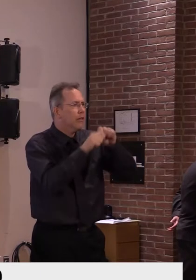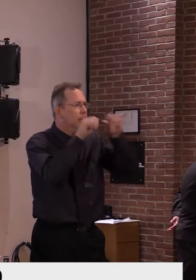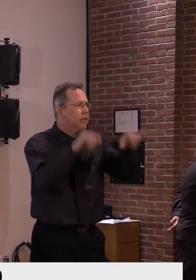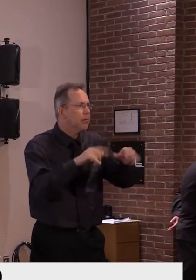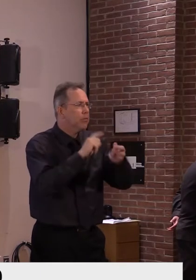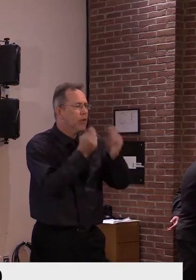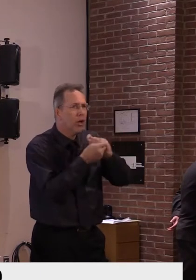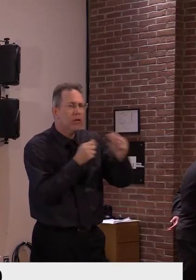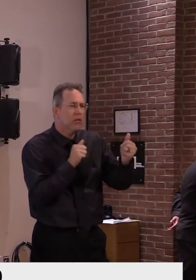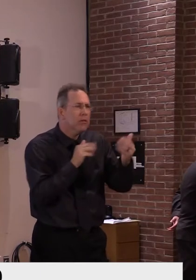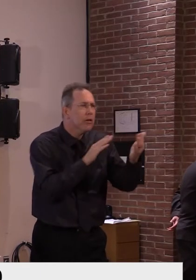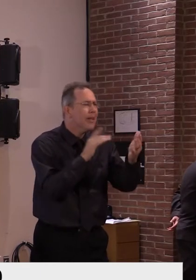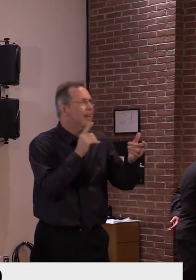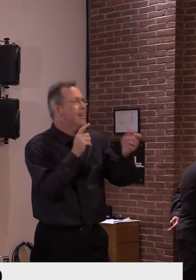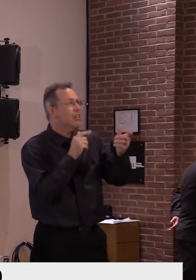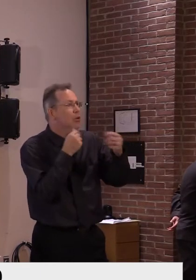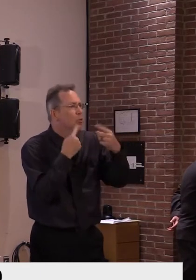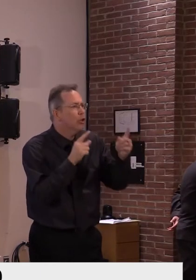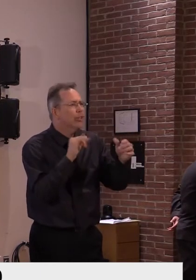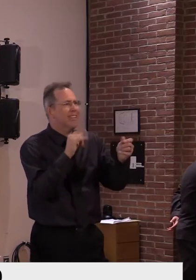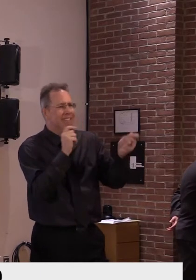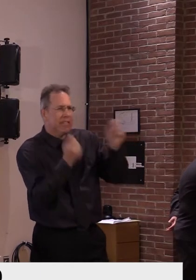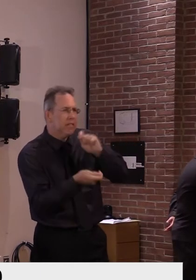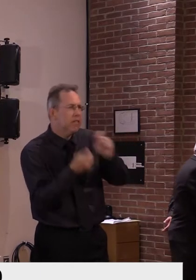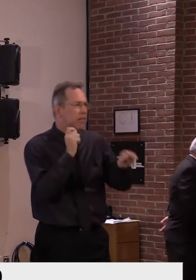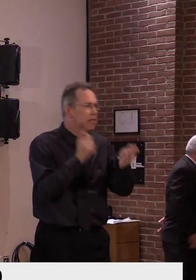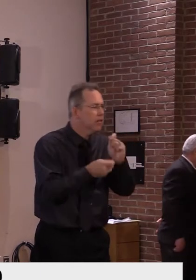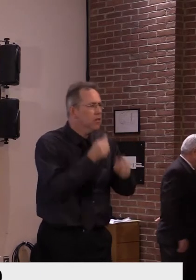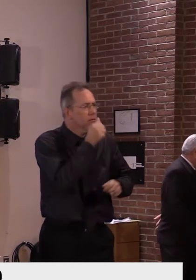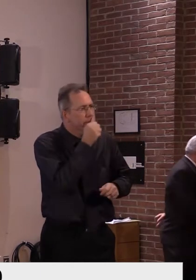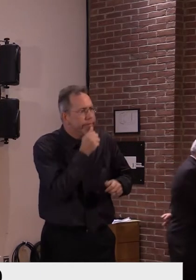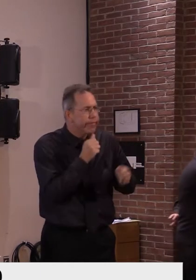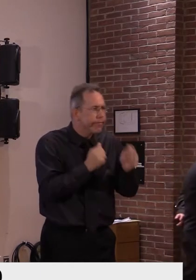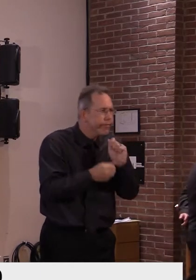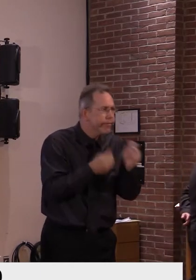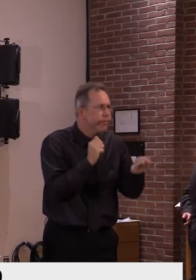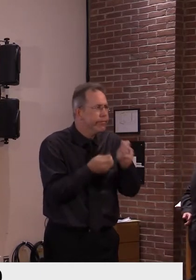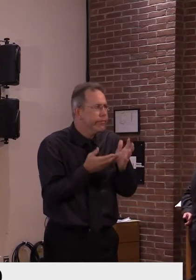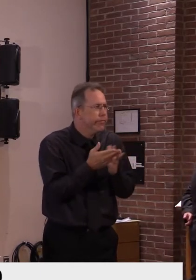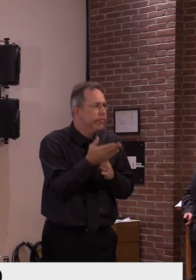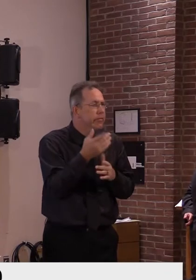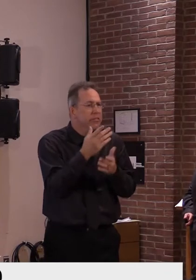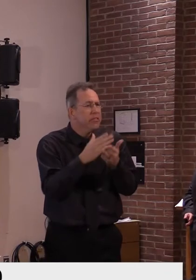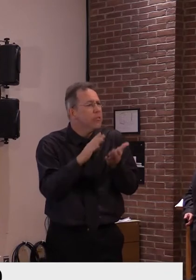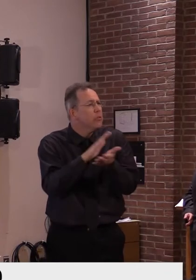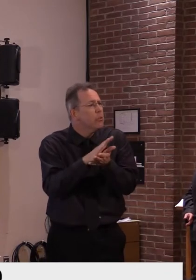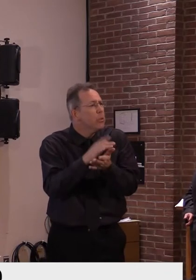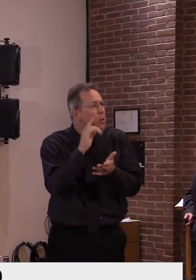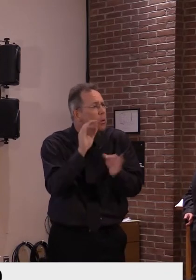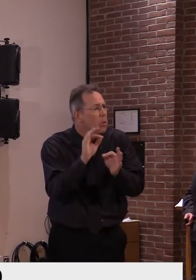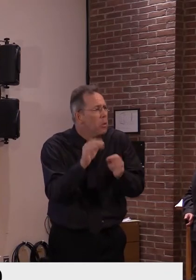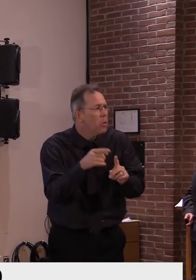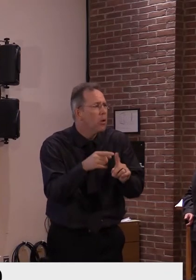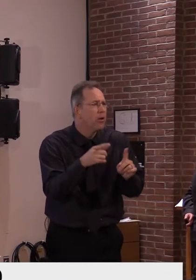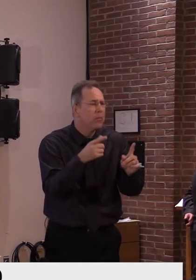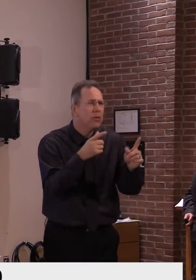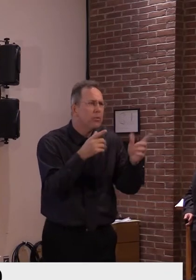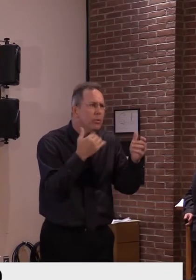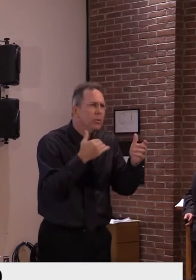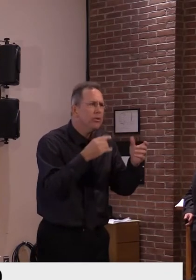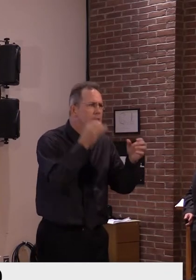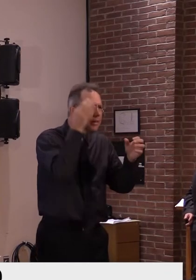had to close or interrupt too many classes. However, you can imagine how disruptive and stress